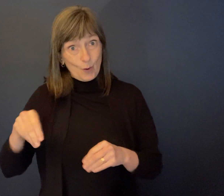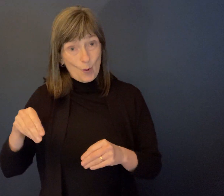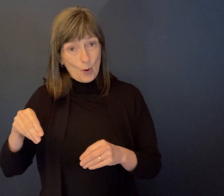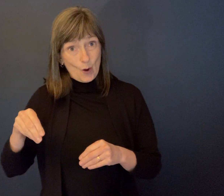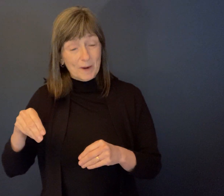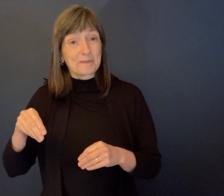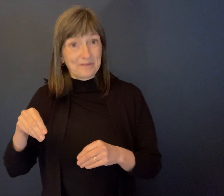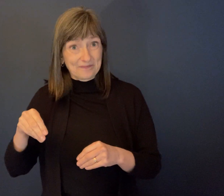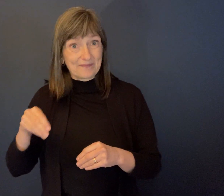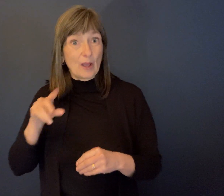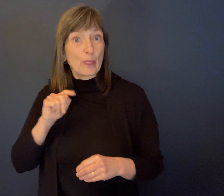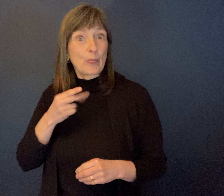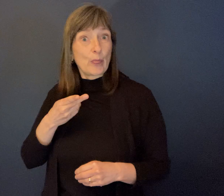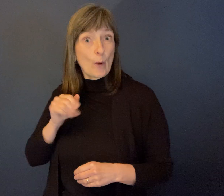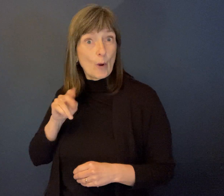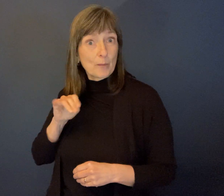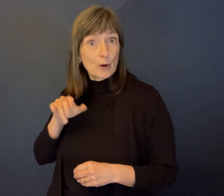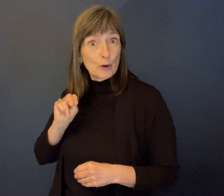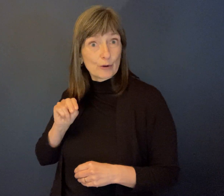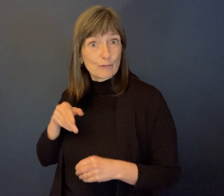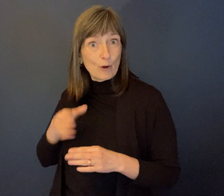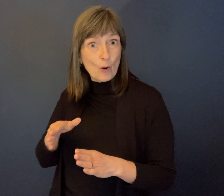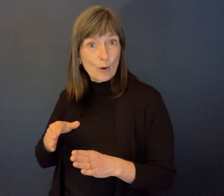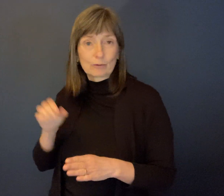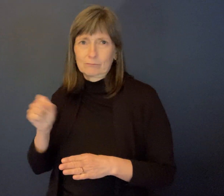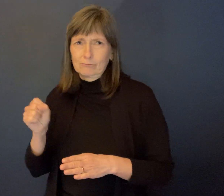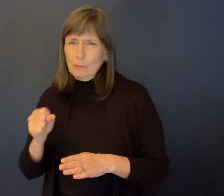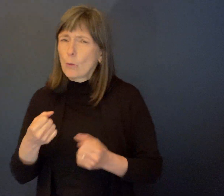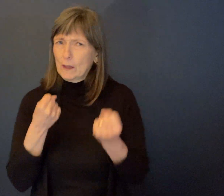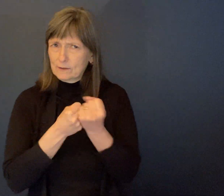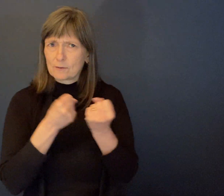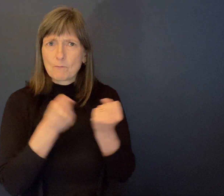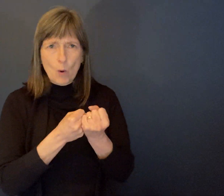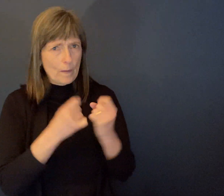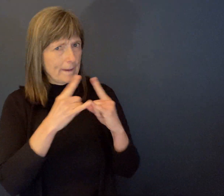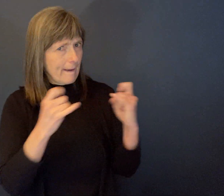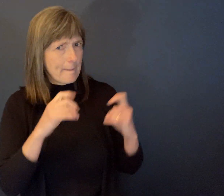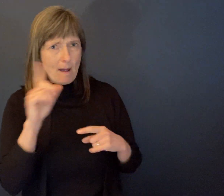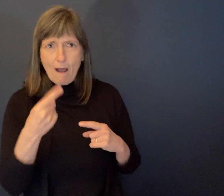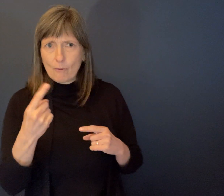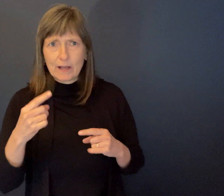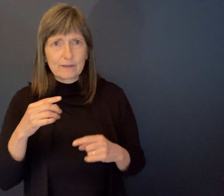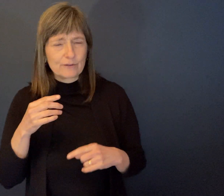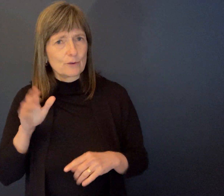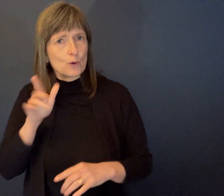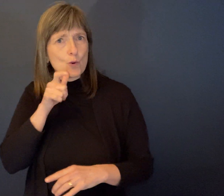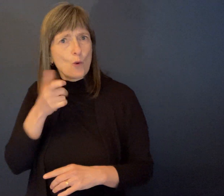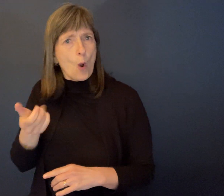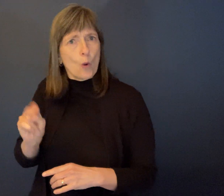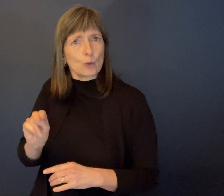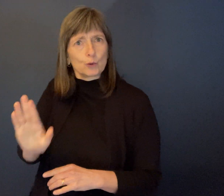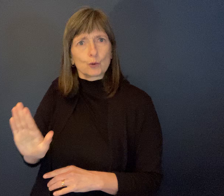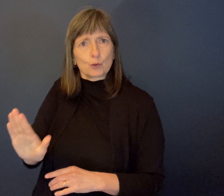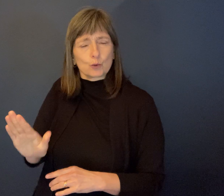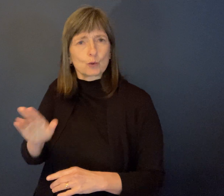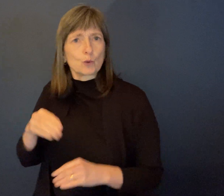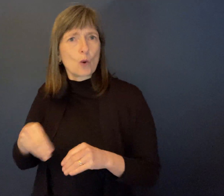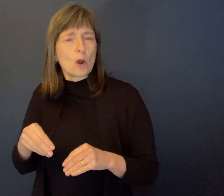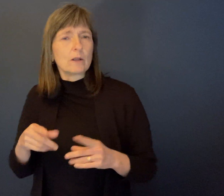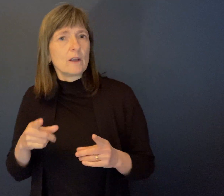I know that that store and the owners were often very supportive as to what was going on at the camp if there was a need for food or volunteers. And I think that they, they